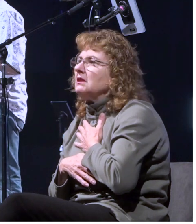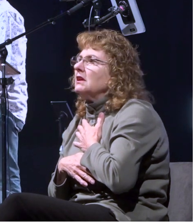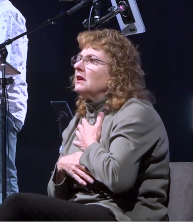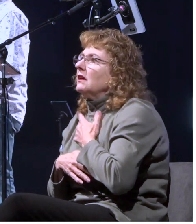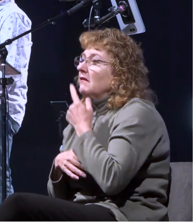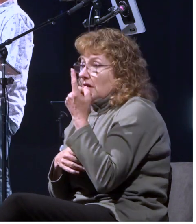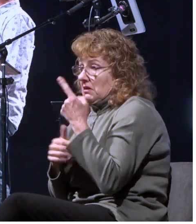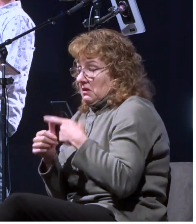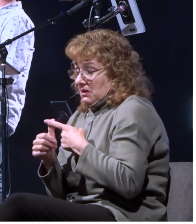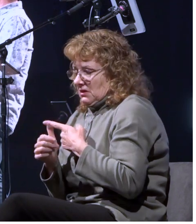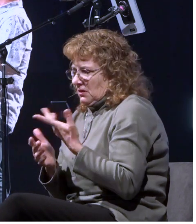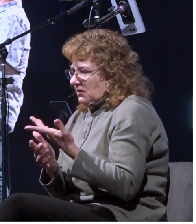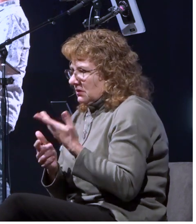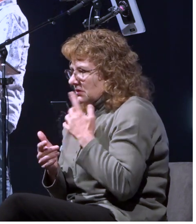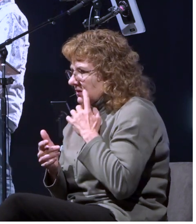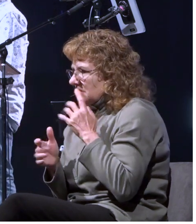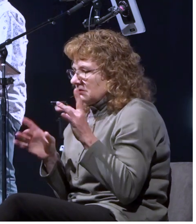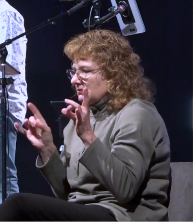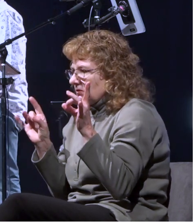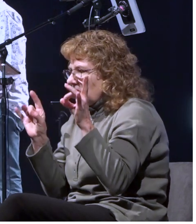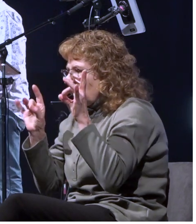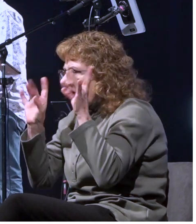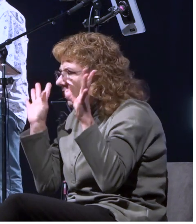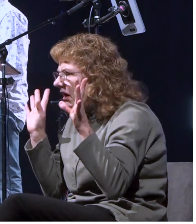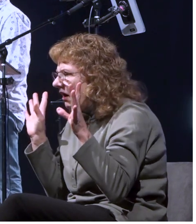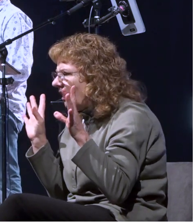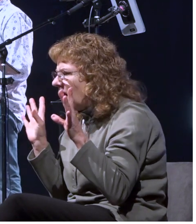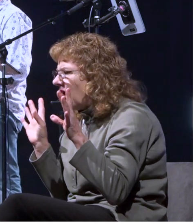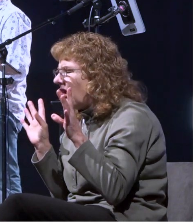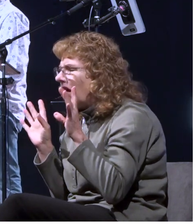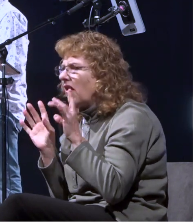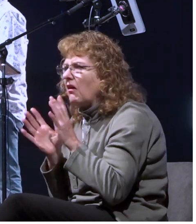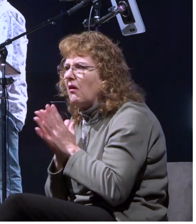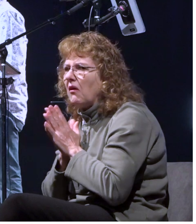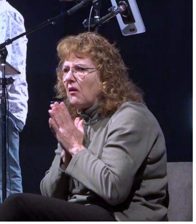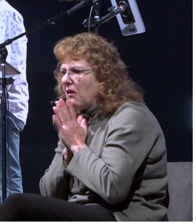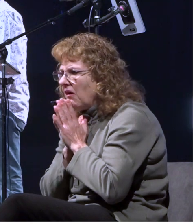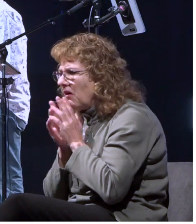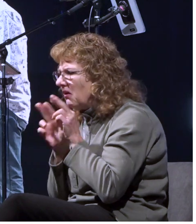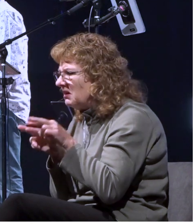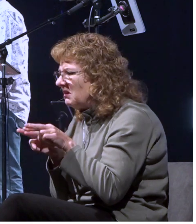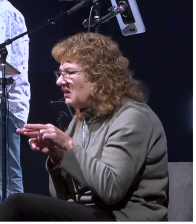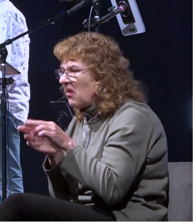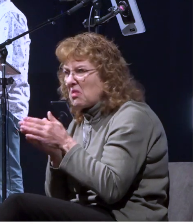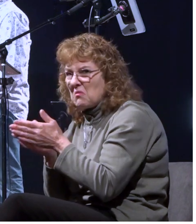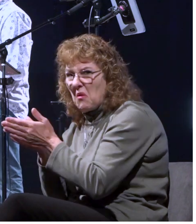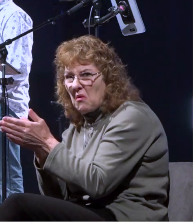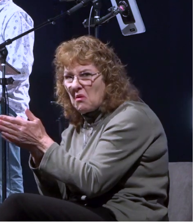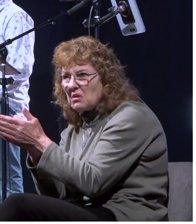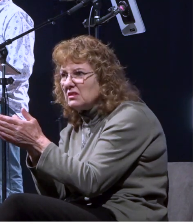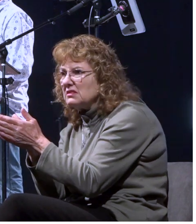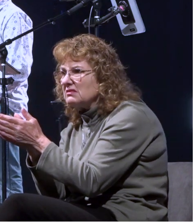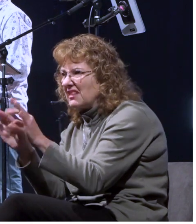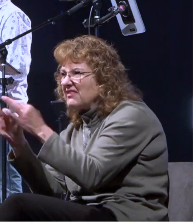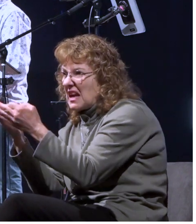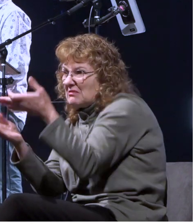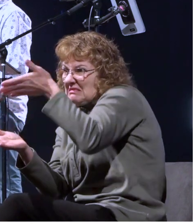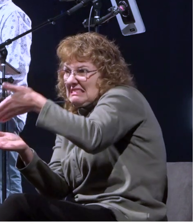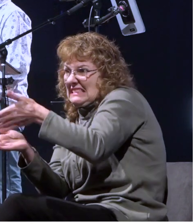first one was just the sheer violence of the event that that the the boat that this family had been on was